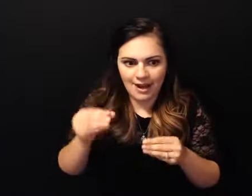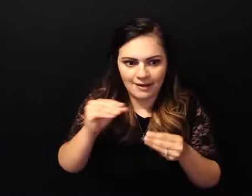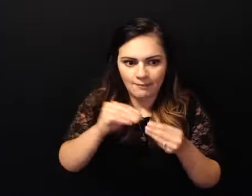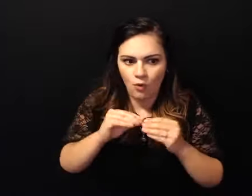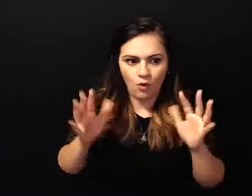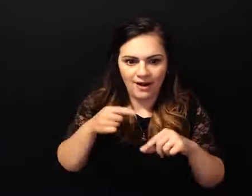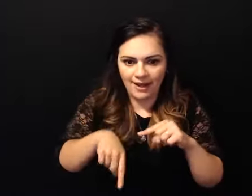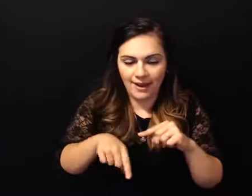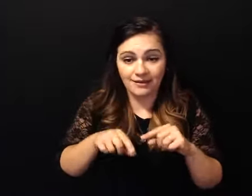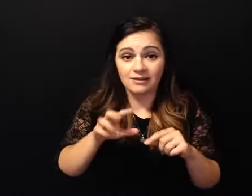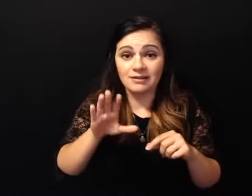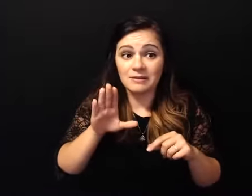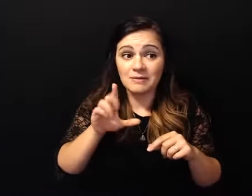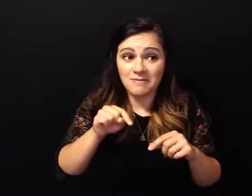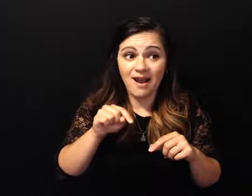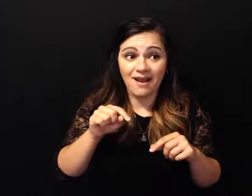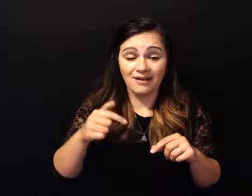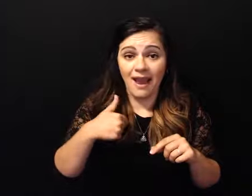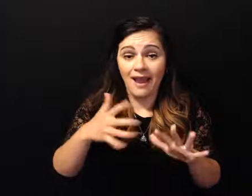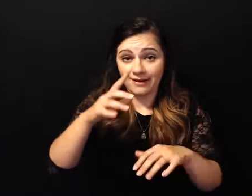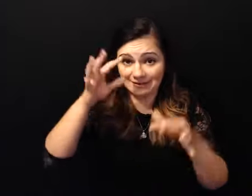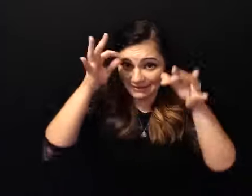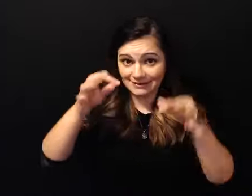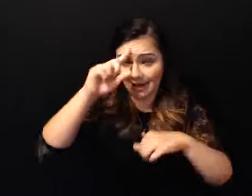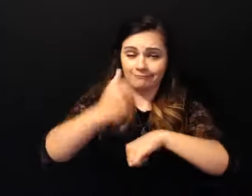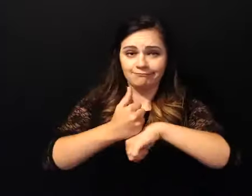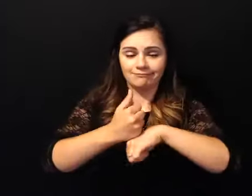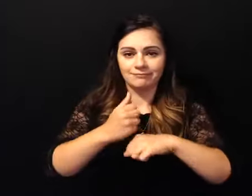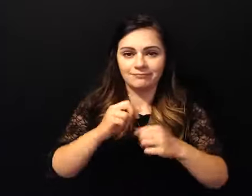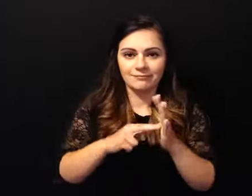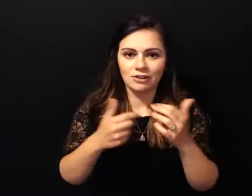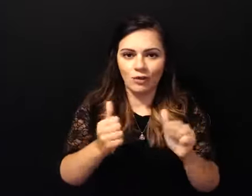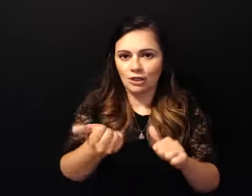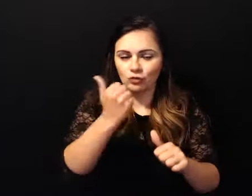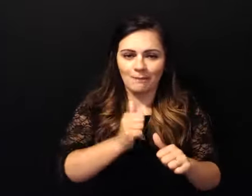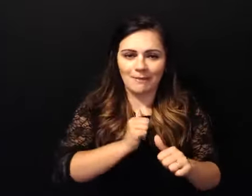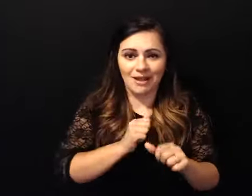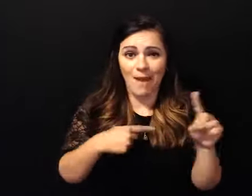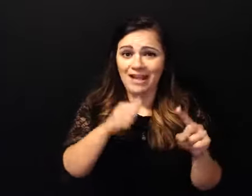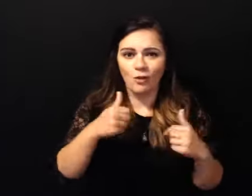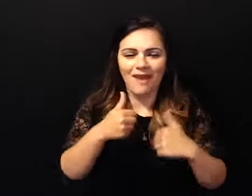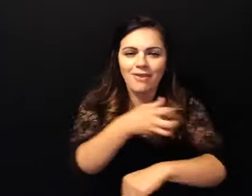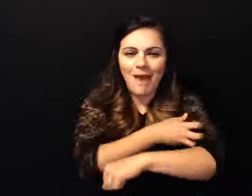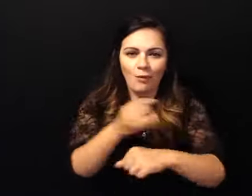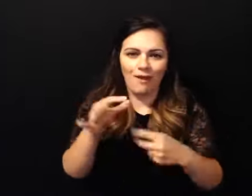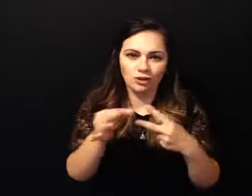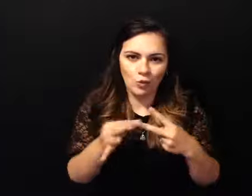drink anymore is a real big fool to myself because i don't have that choice i don't have the power of choice and um so